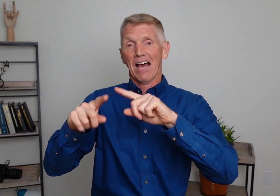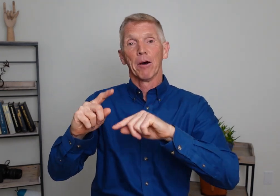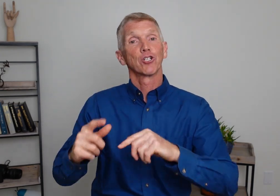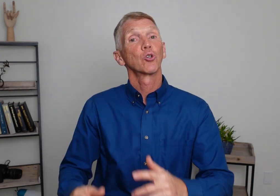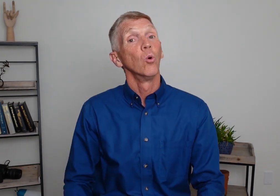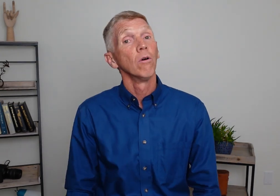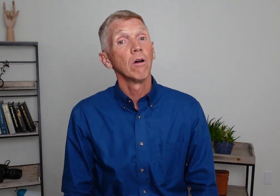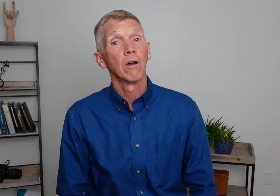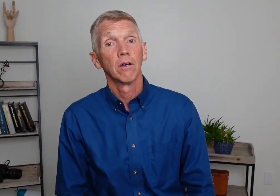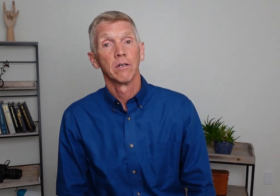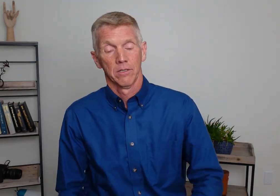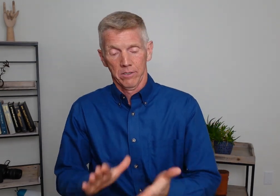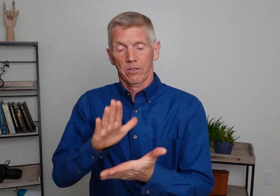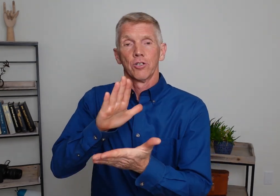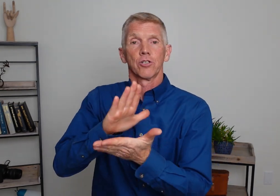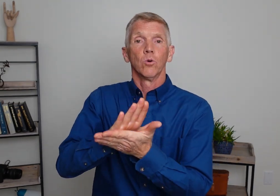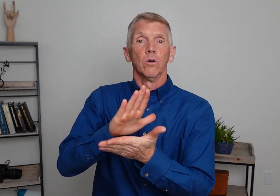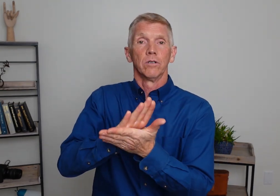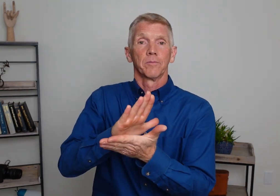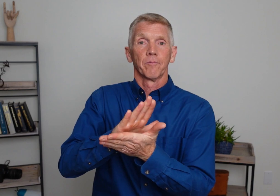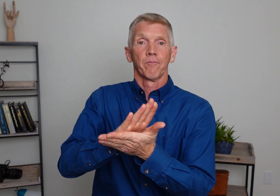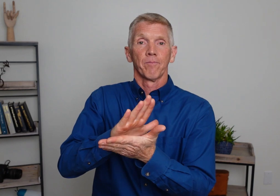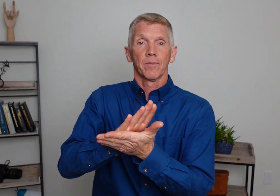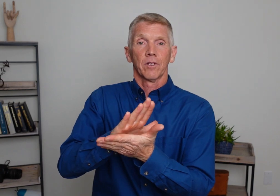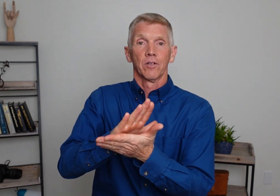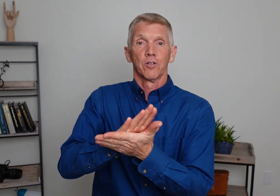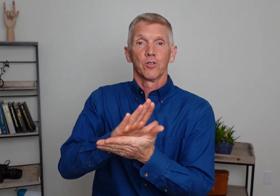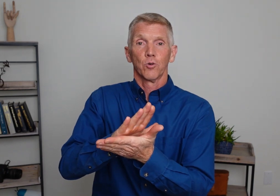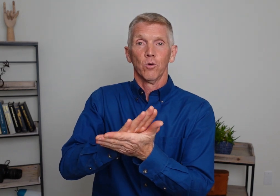How about school? School. School.